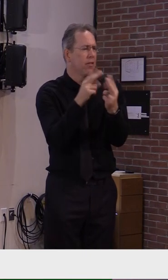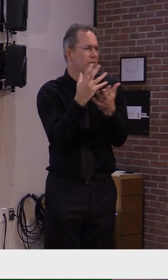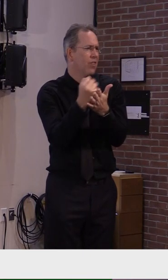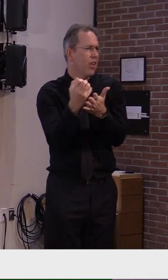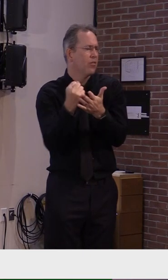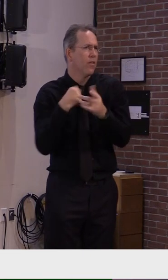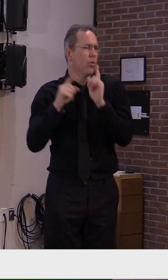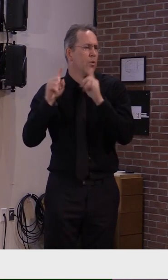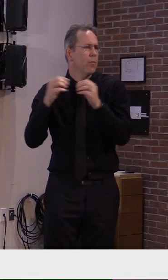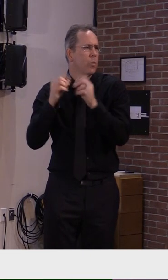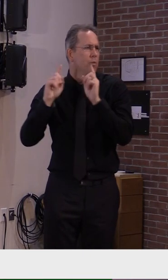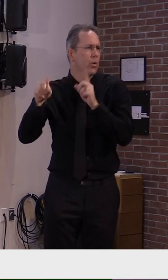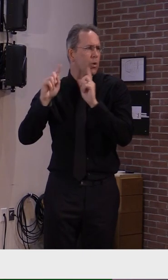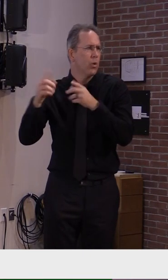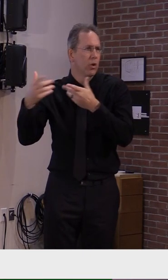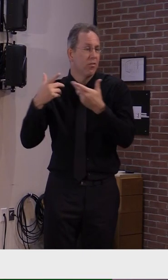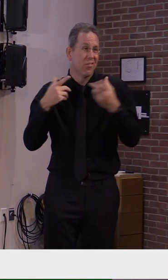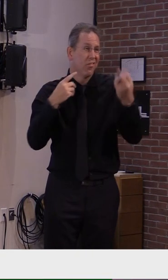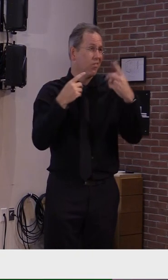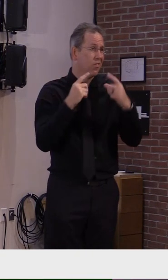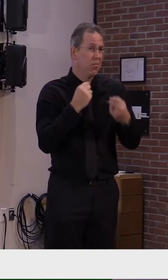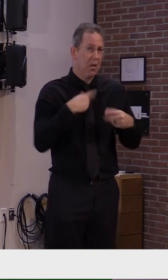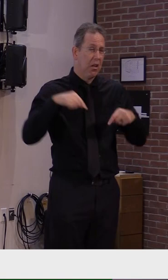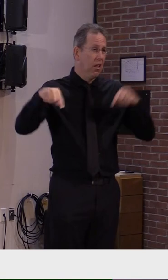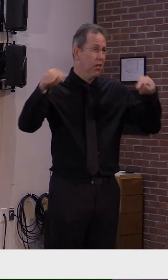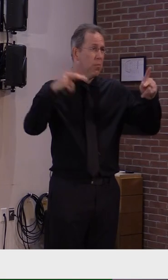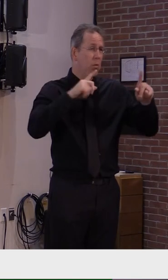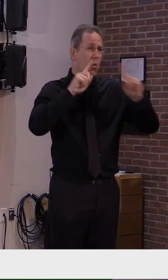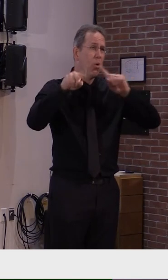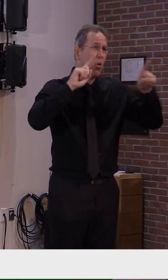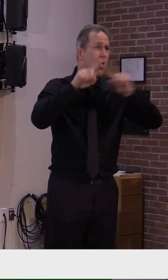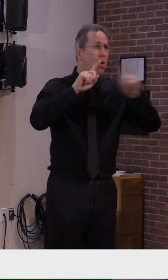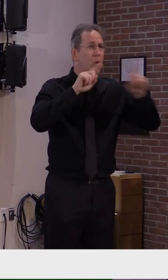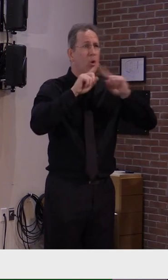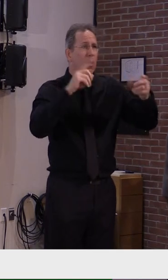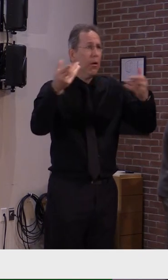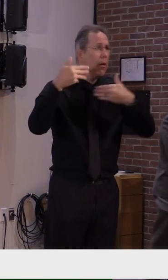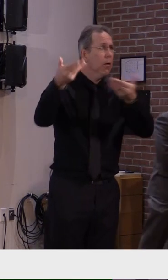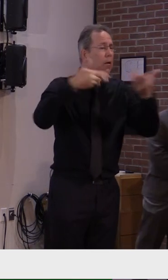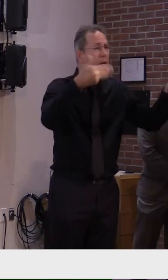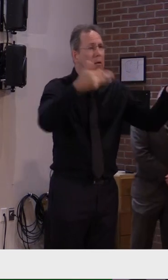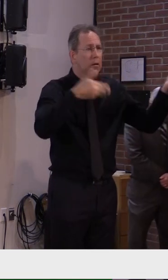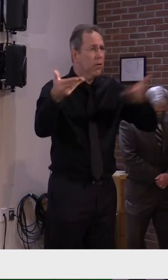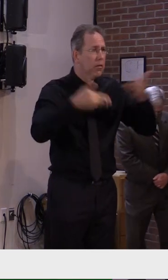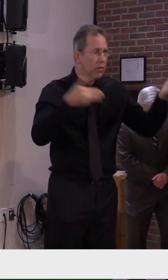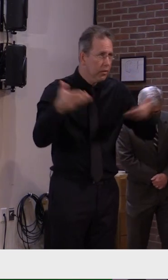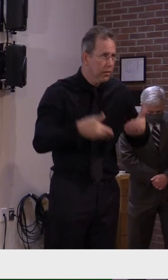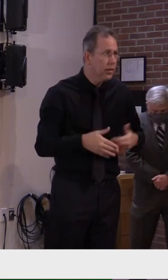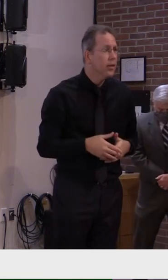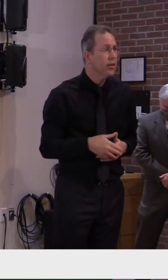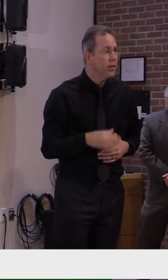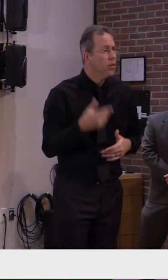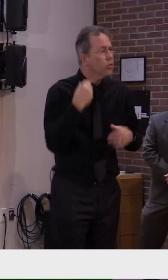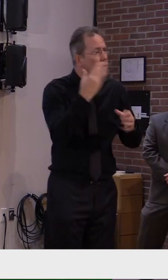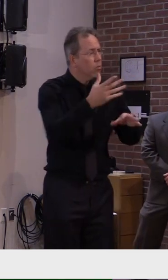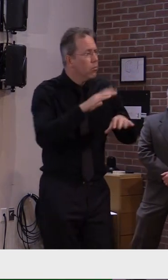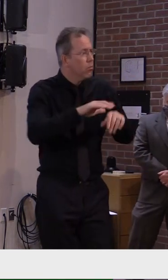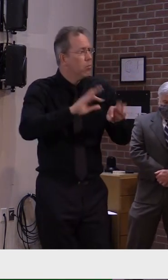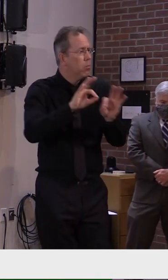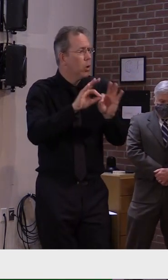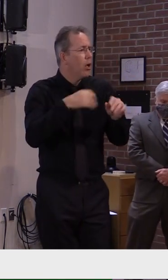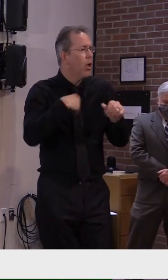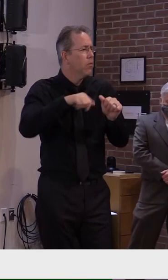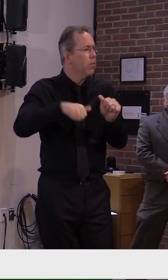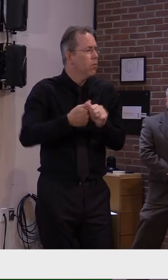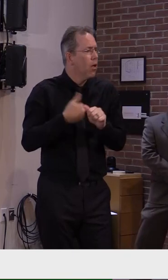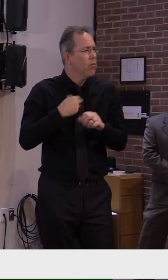So we're in... Bottom line with all that detail is, we're in reasonably good shape, but there are areas of concern should the burn rate